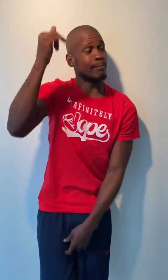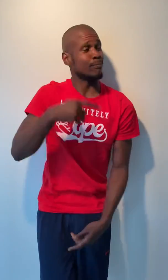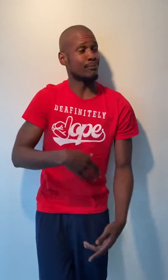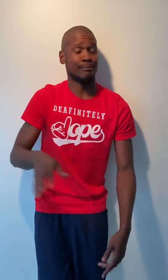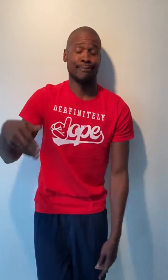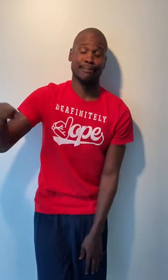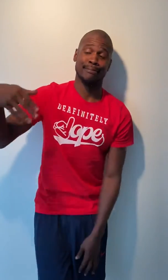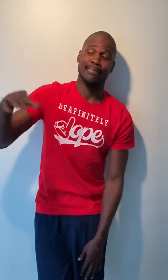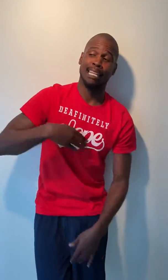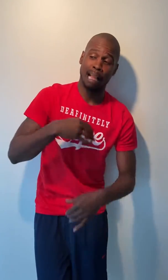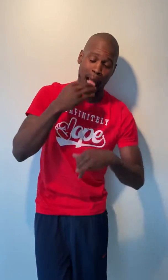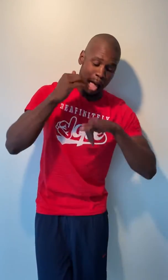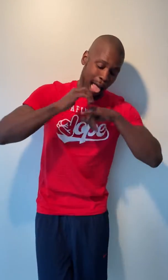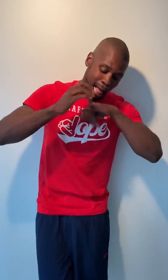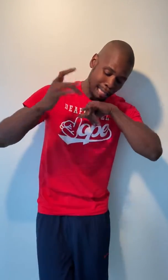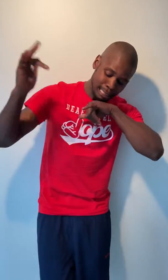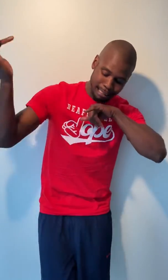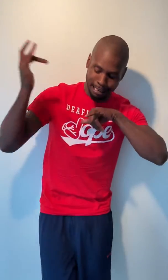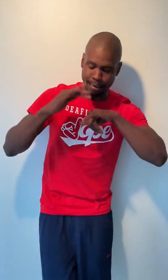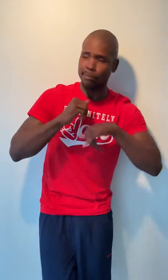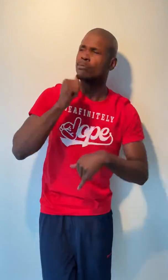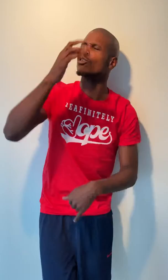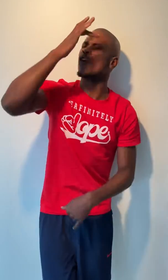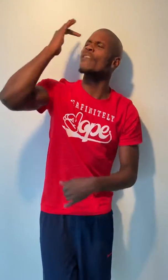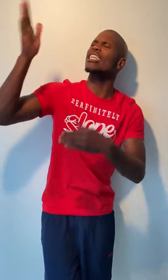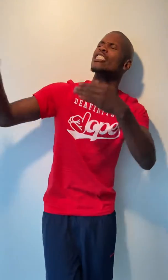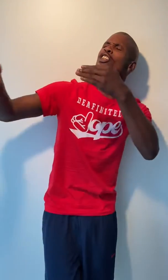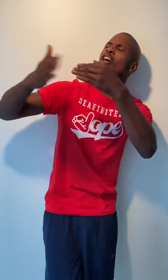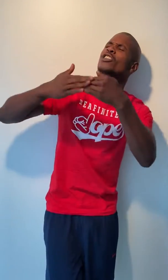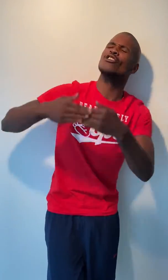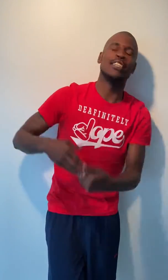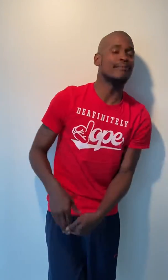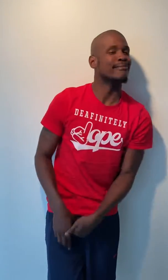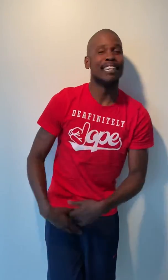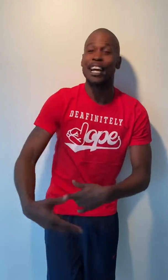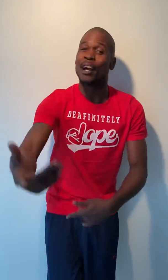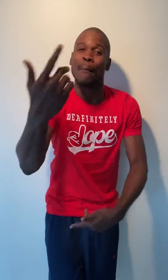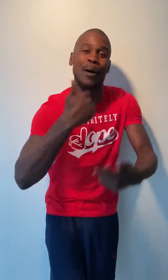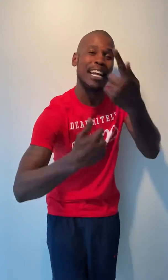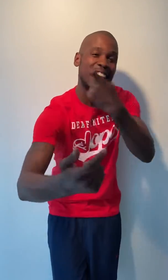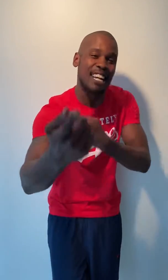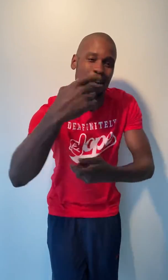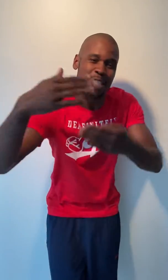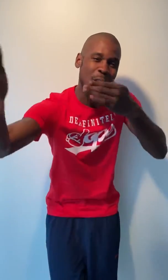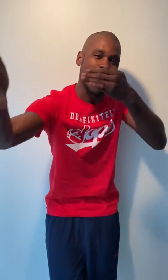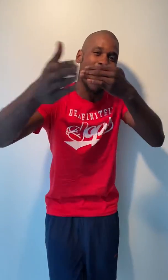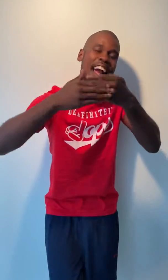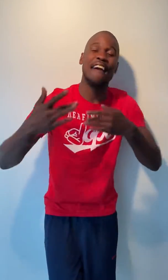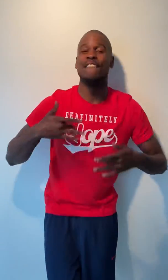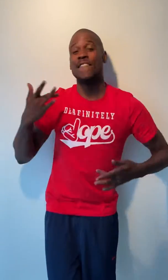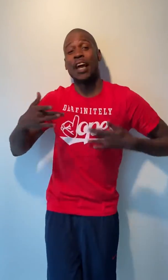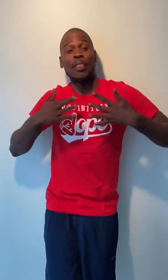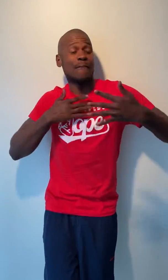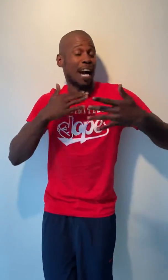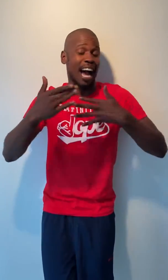go, yeah, why you shy, another sparky rain, told me kids to close the screen, come on in, close the door, and feel the vibe,